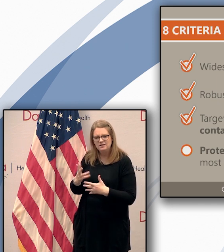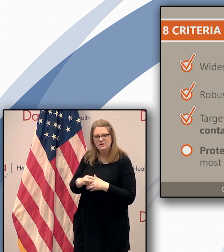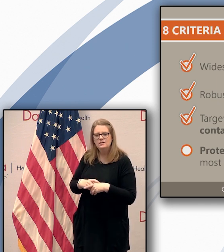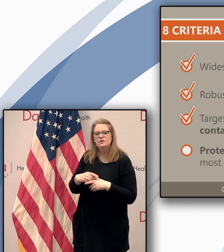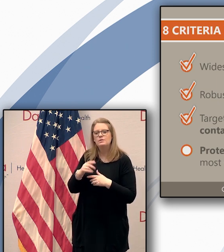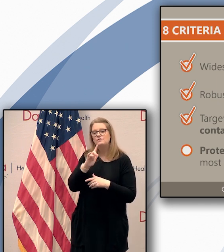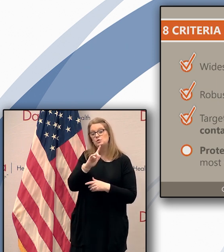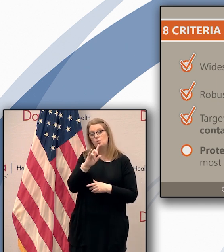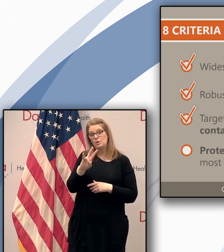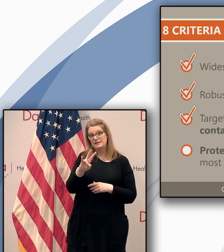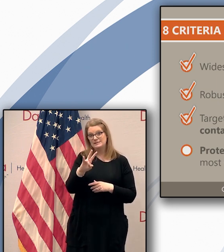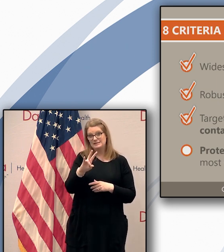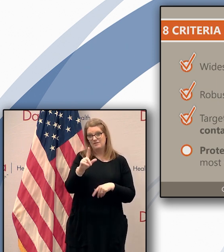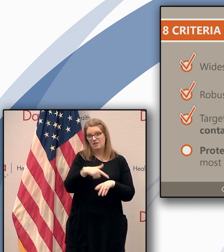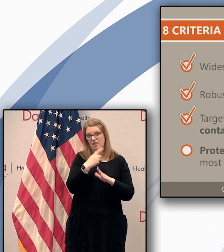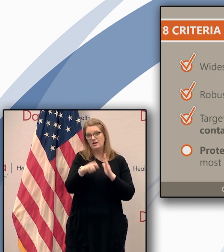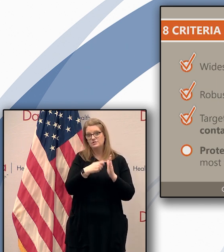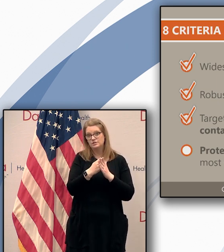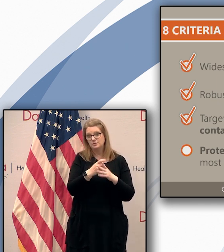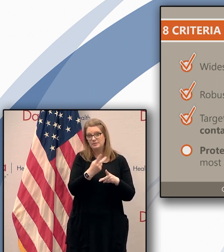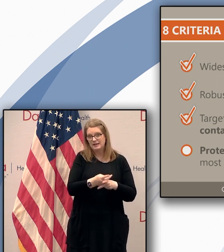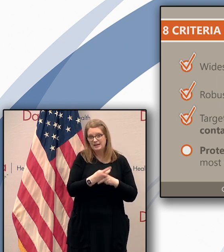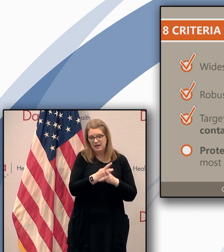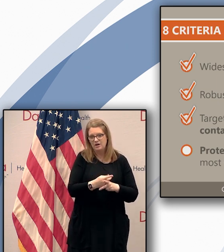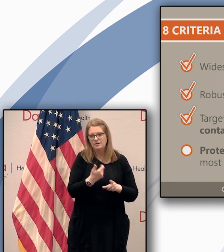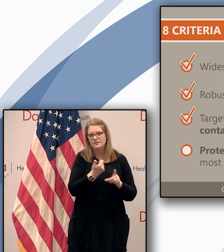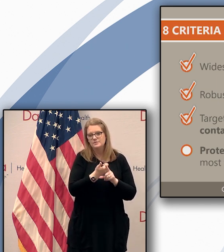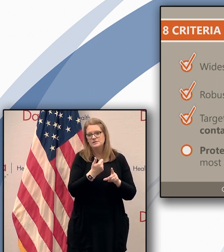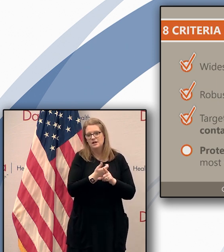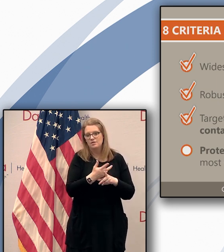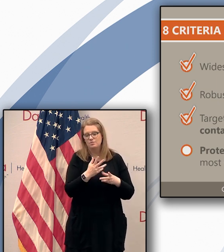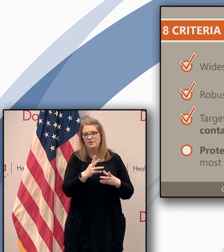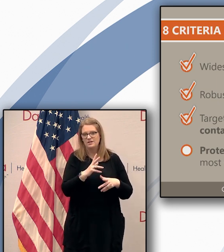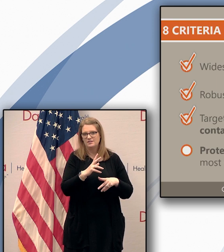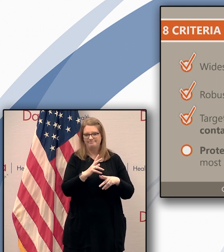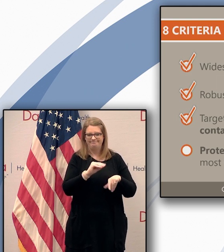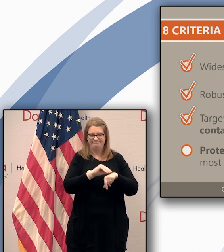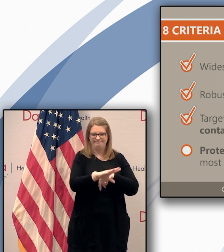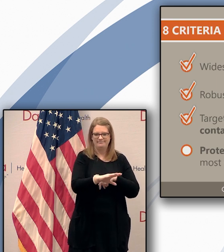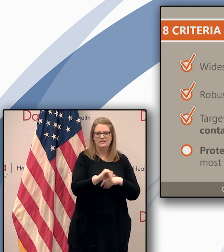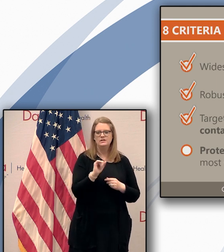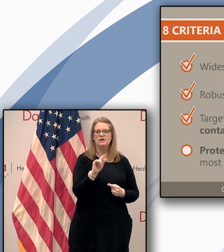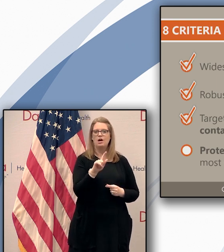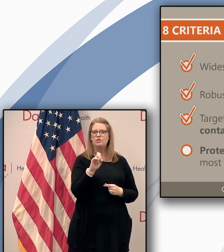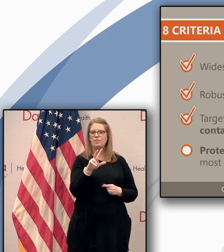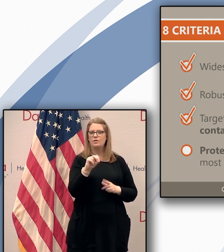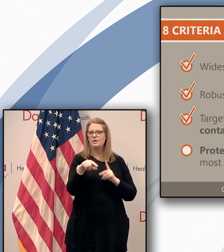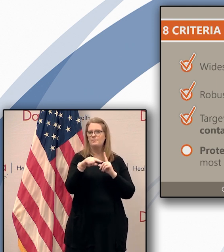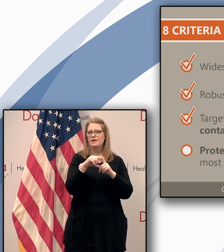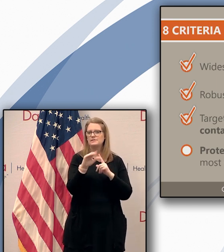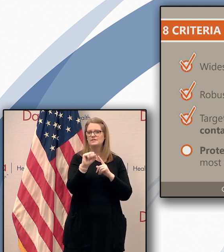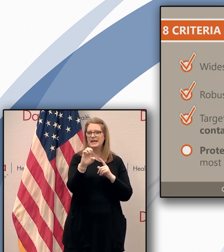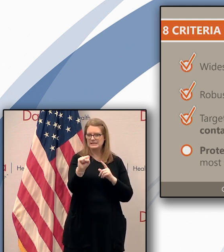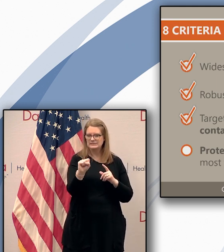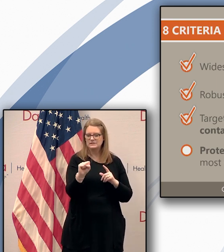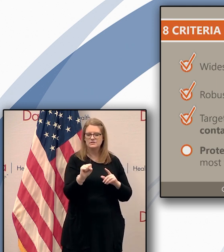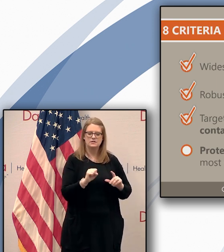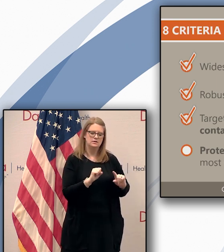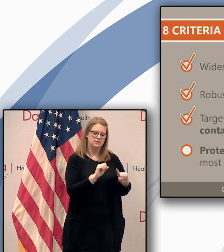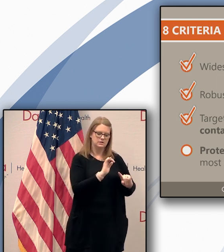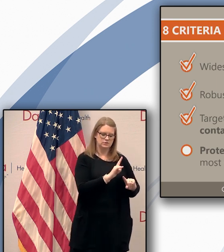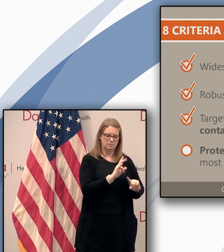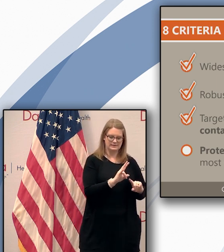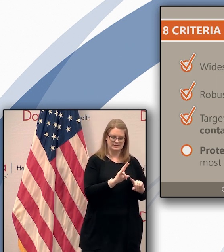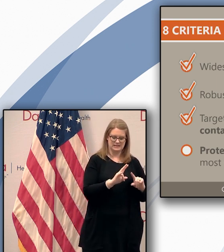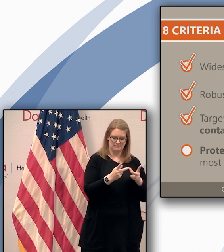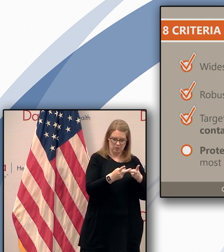care facilities out of 218 that have been affected uh with a total of 130 positive cases of those look 27